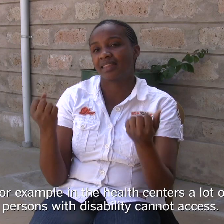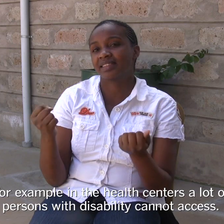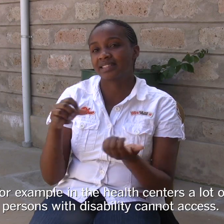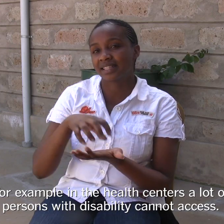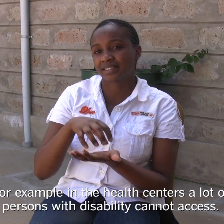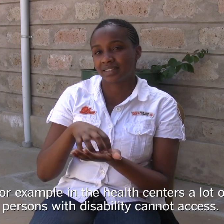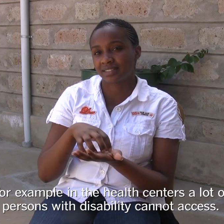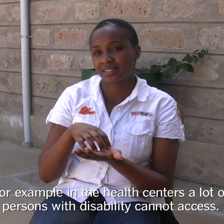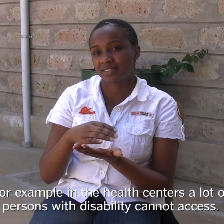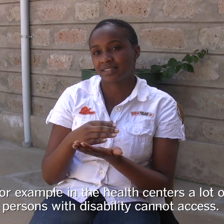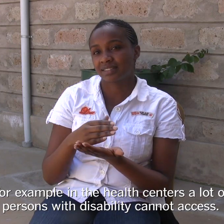example in the health